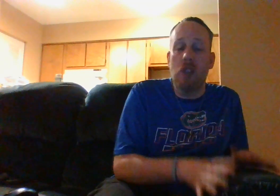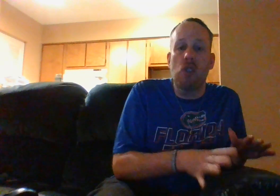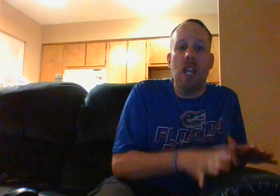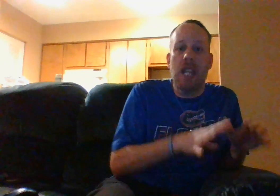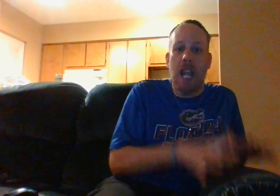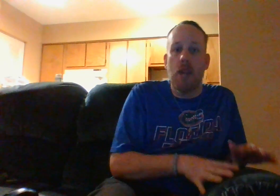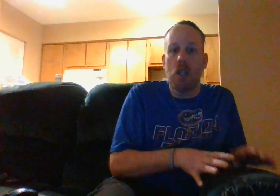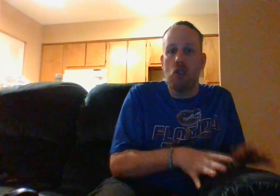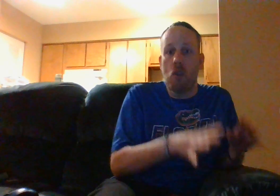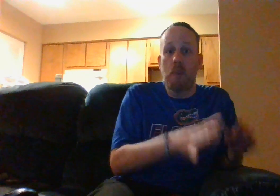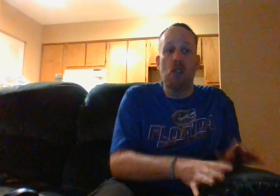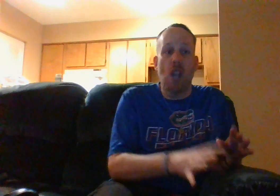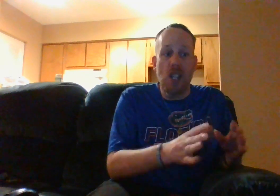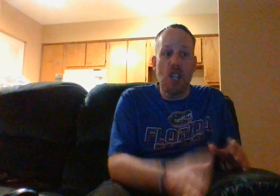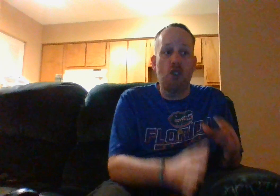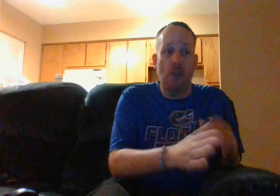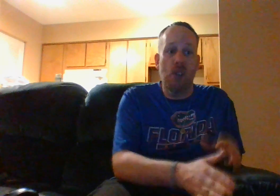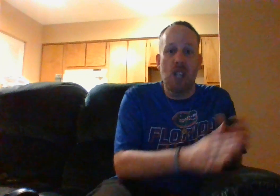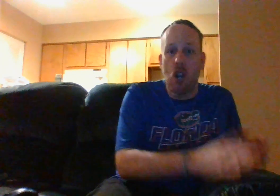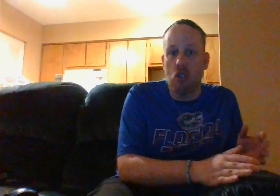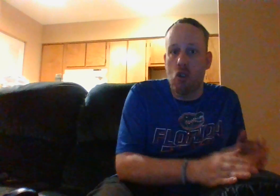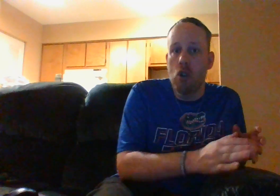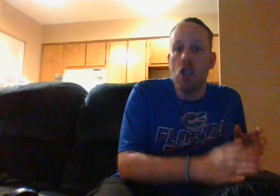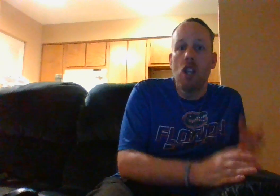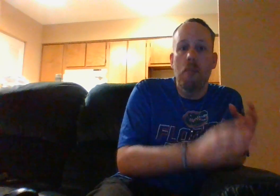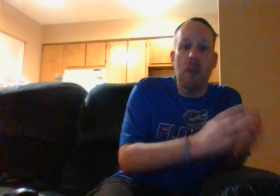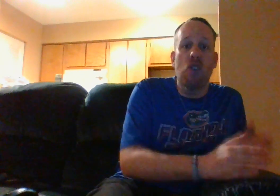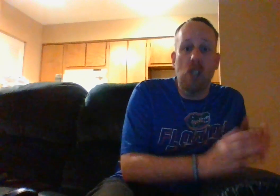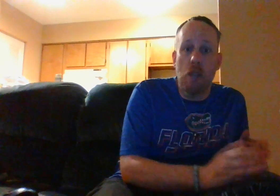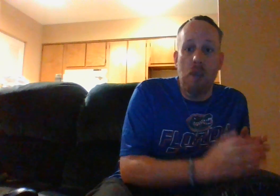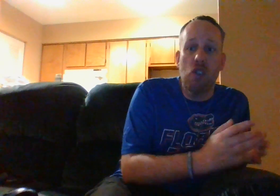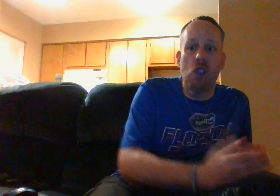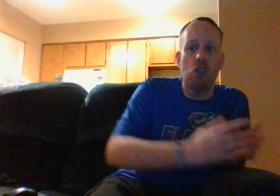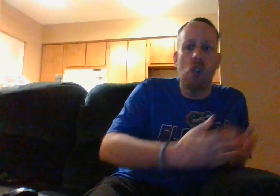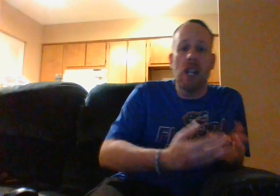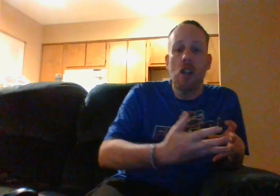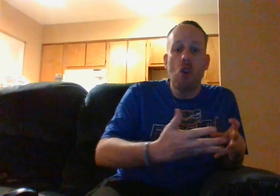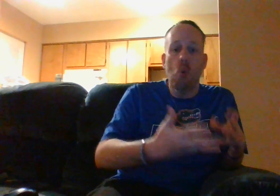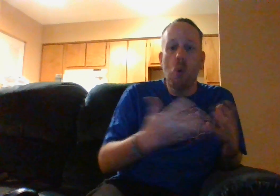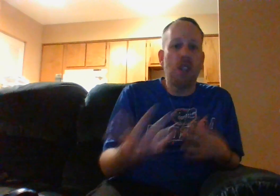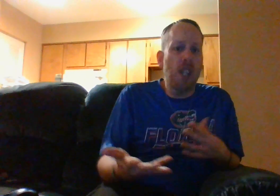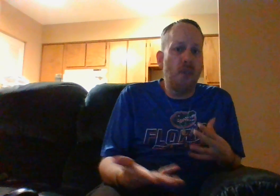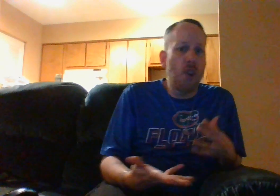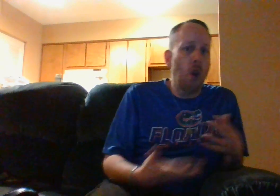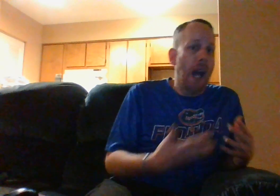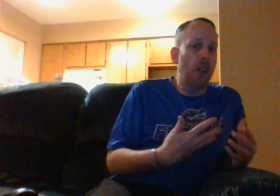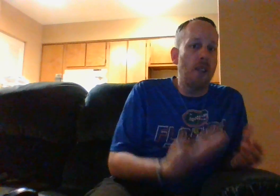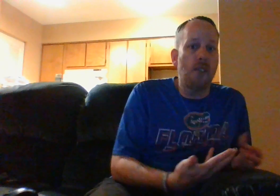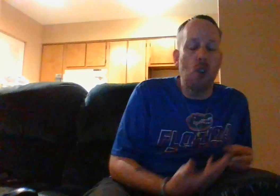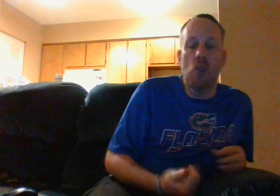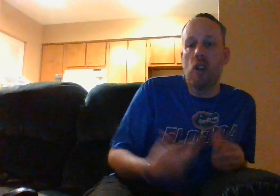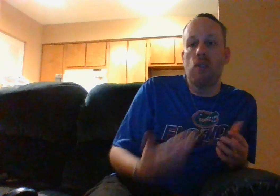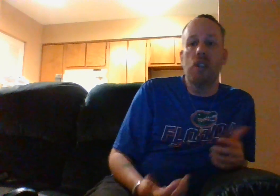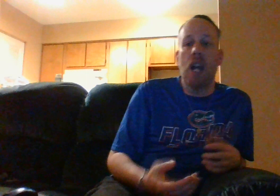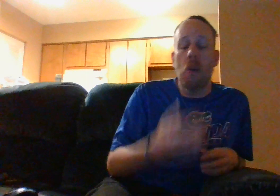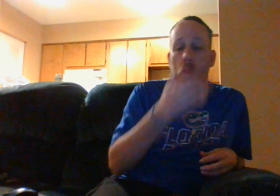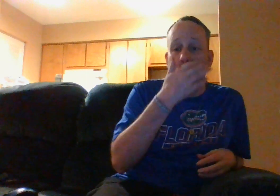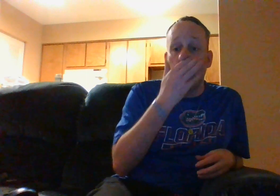based in the anime you know based on each different character basically and basically as you know like what do they feel how they feel or anything like that one